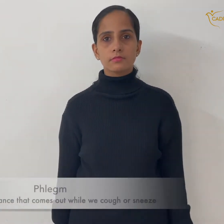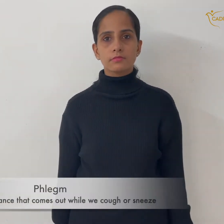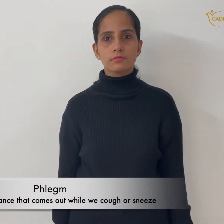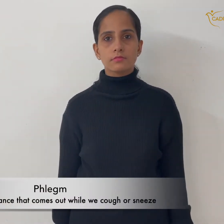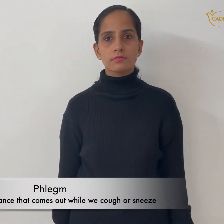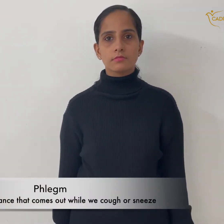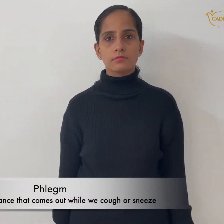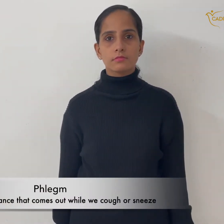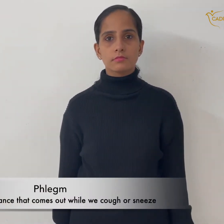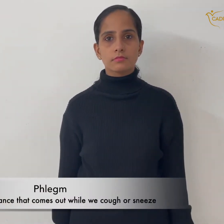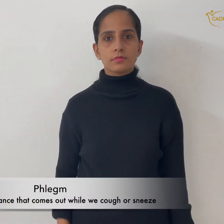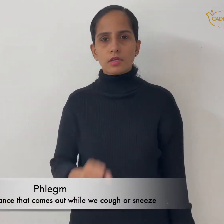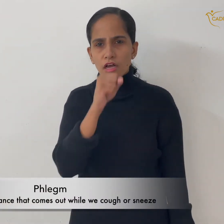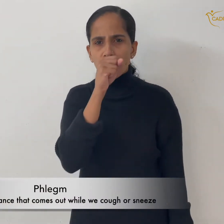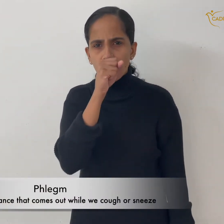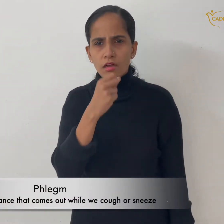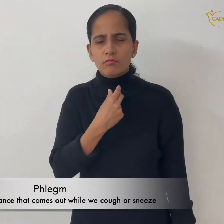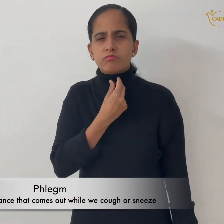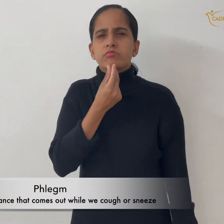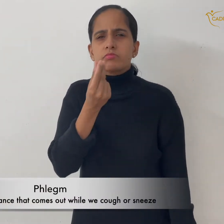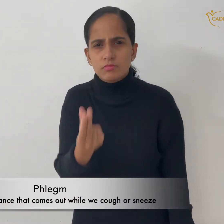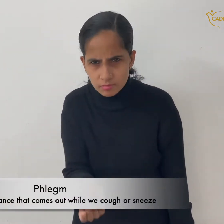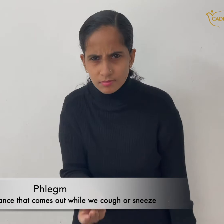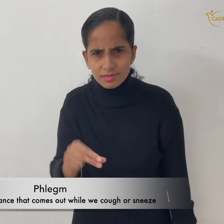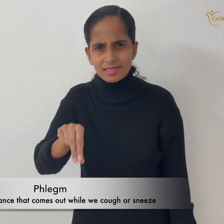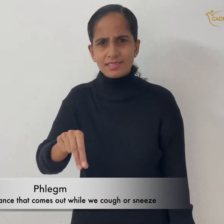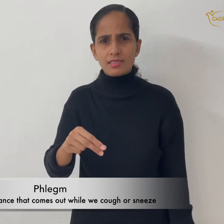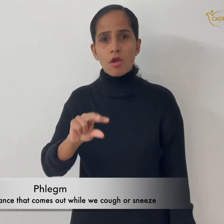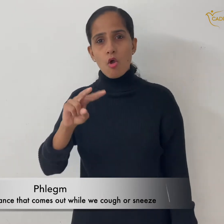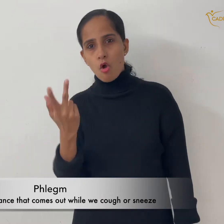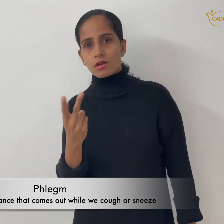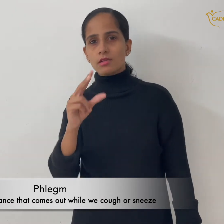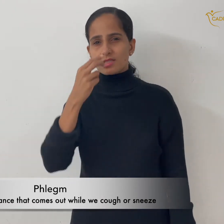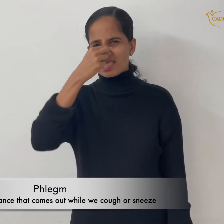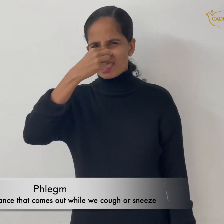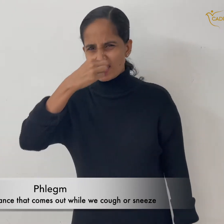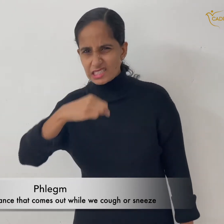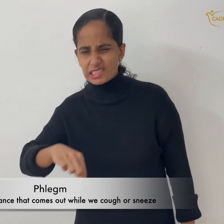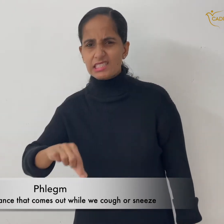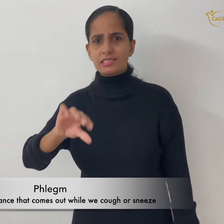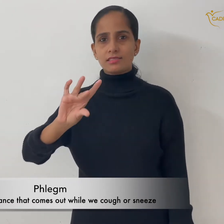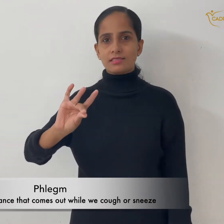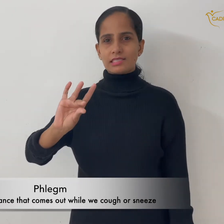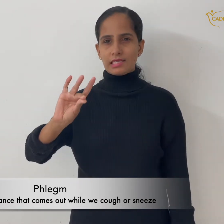phlegm the mucus substance that comes out when we cough or sneeze